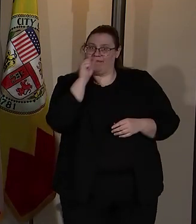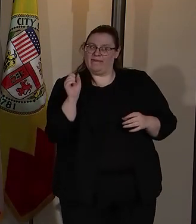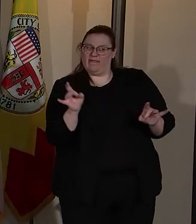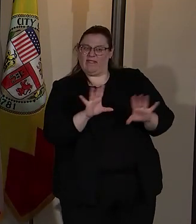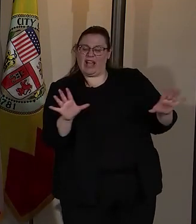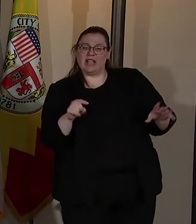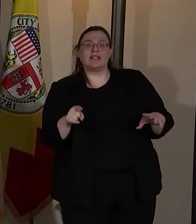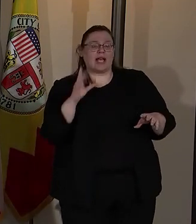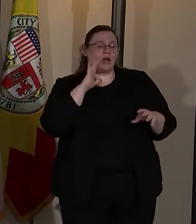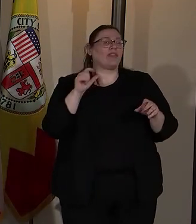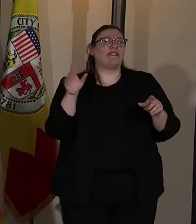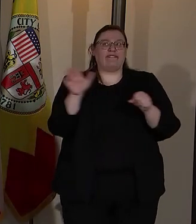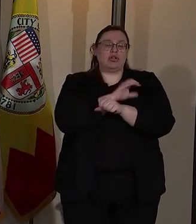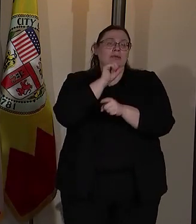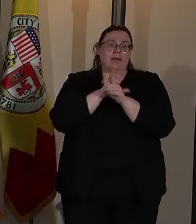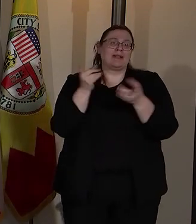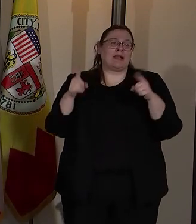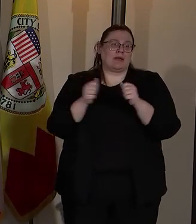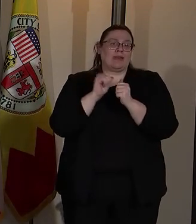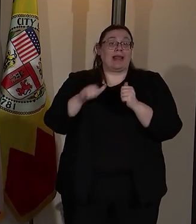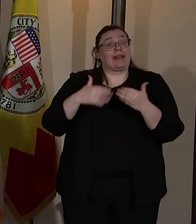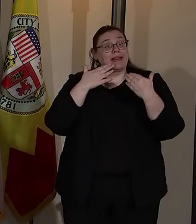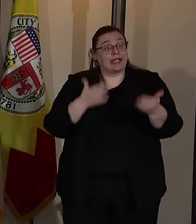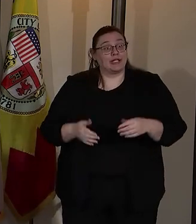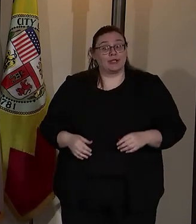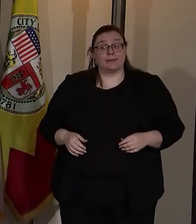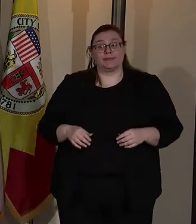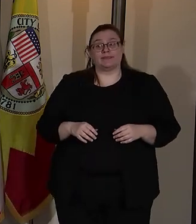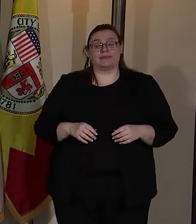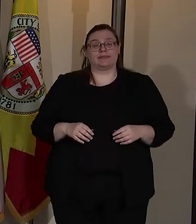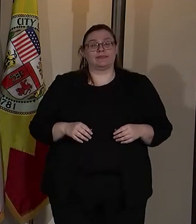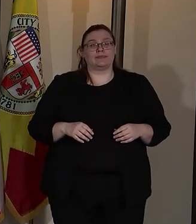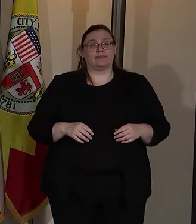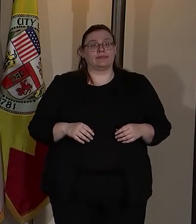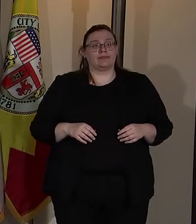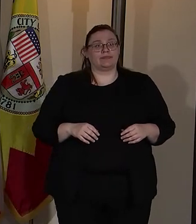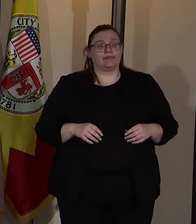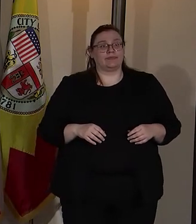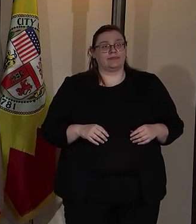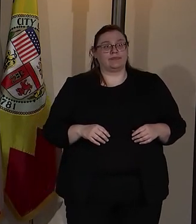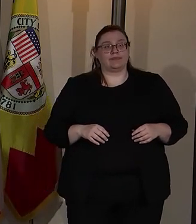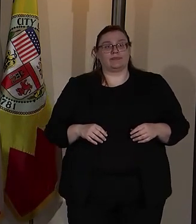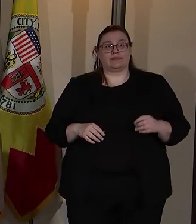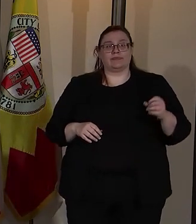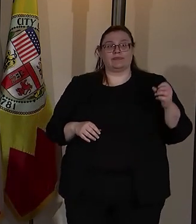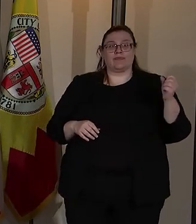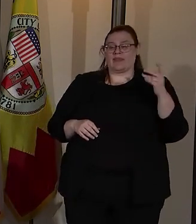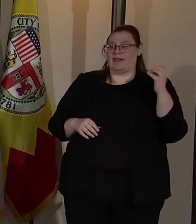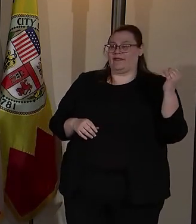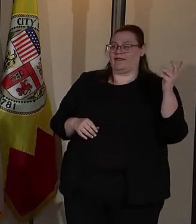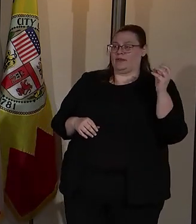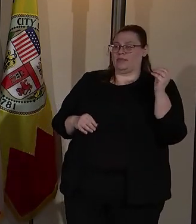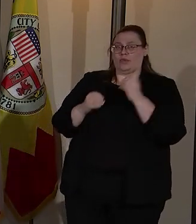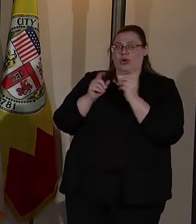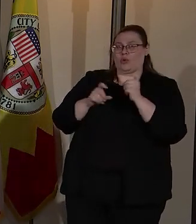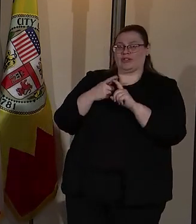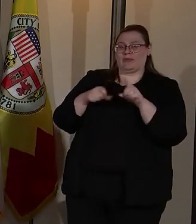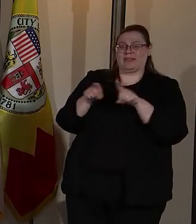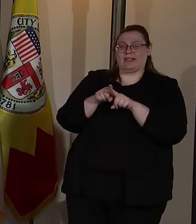that we have their full commitment in that regard. Thank you. Thank you. There's just a couple more questions in this reporter.